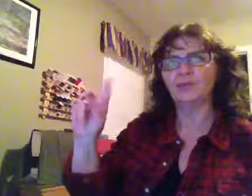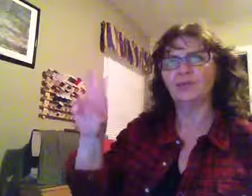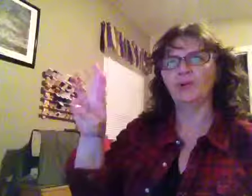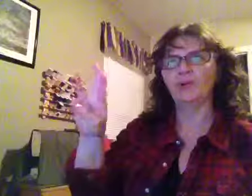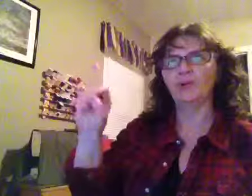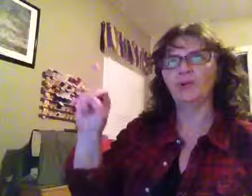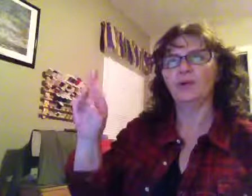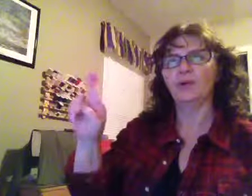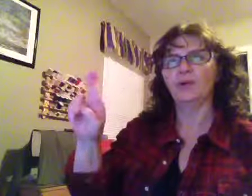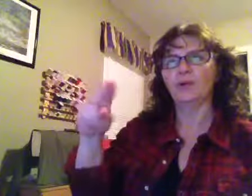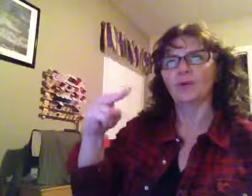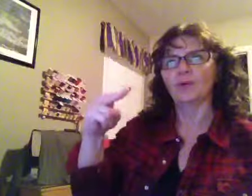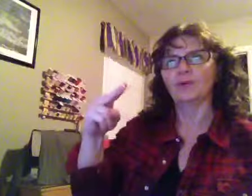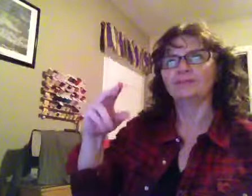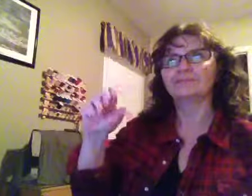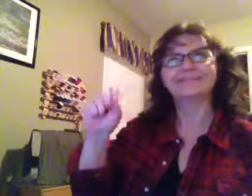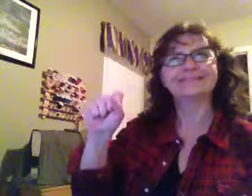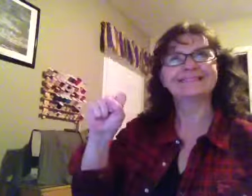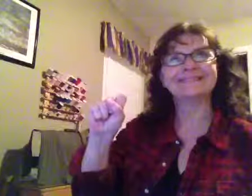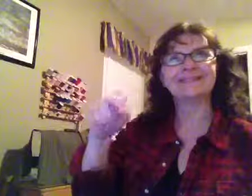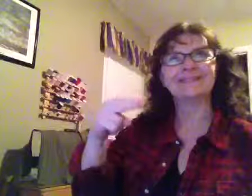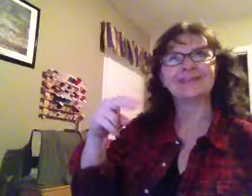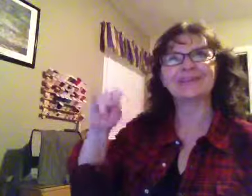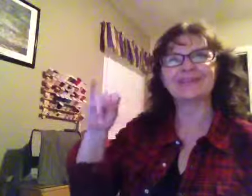Worship.